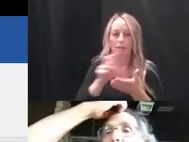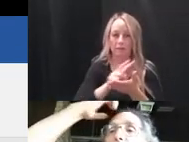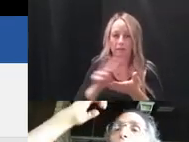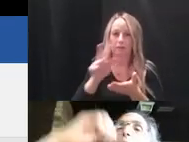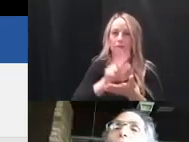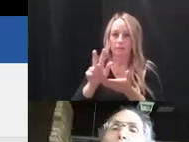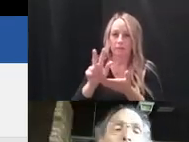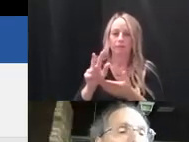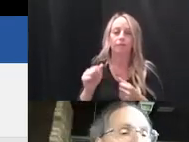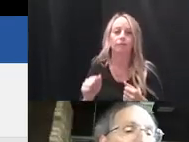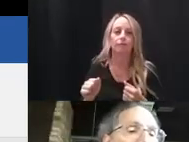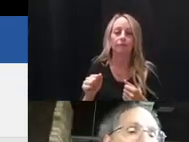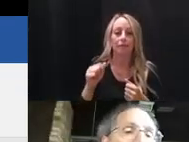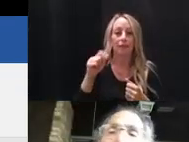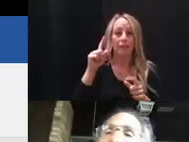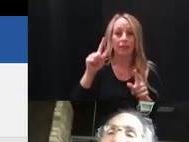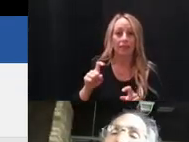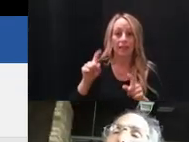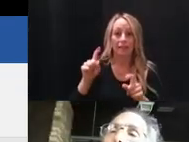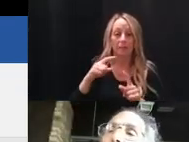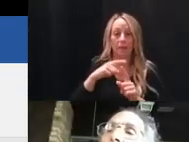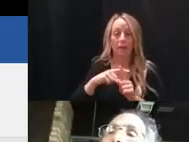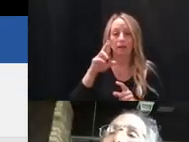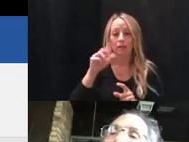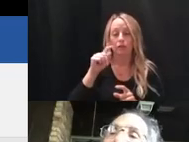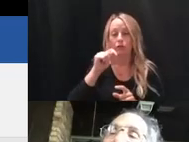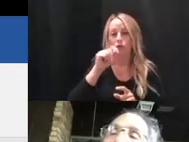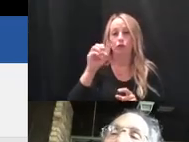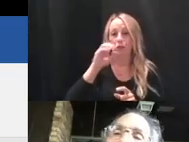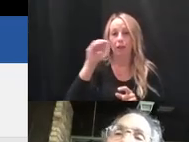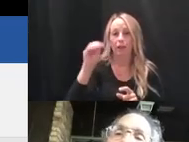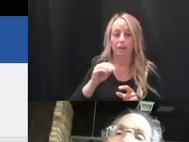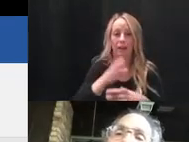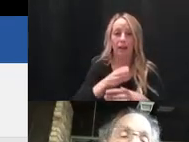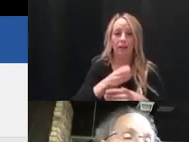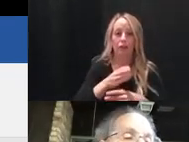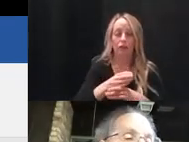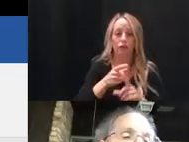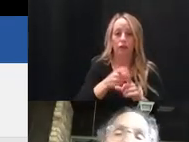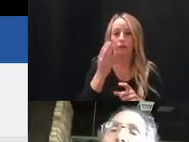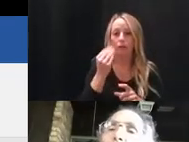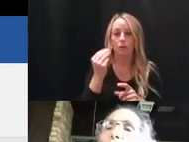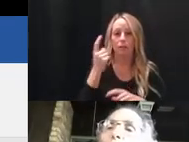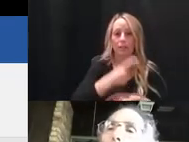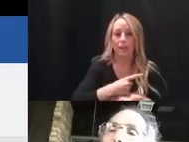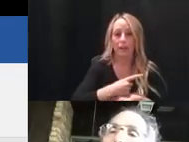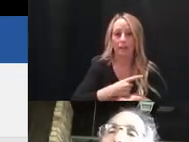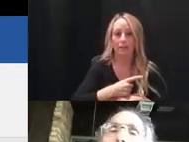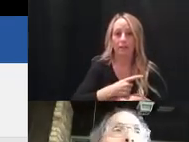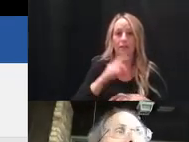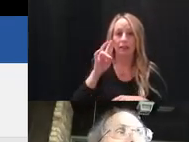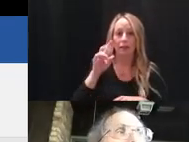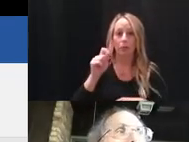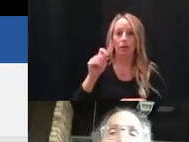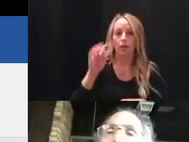rate. This is the moving average over 14 days from the Iowa website, 7.4 percent,